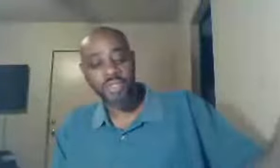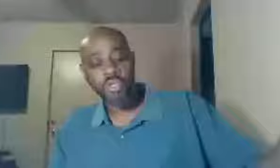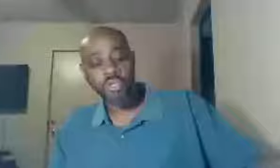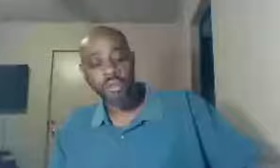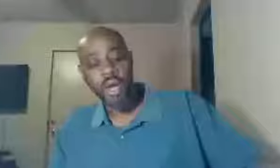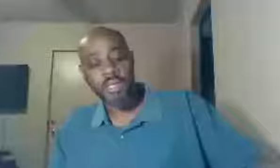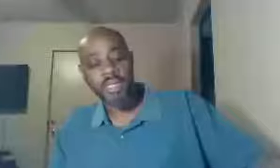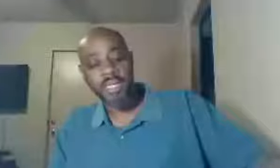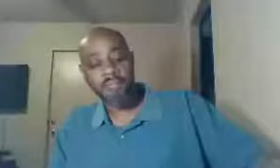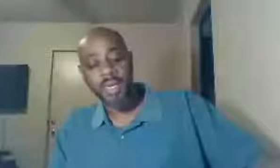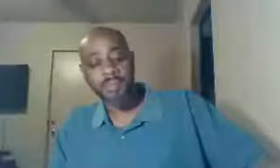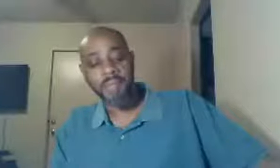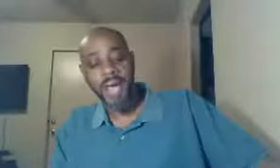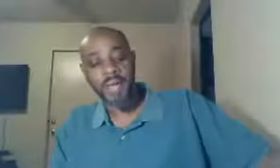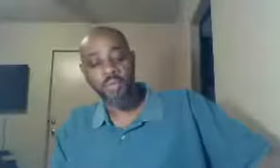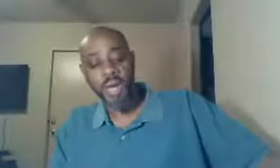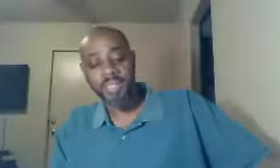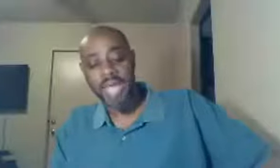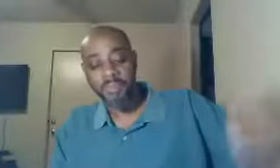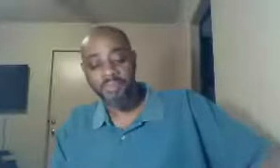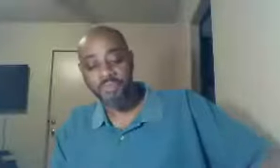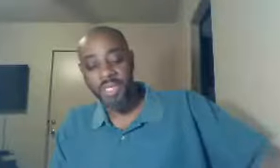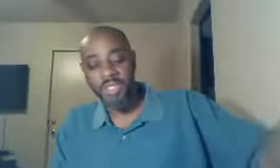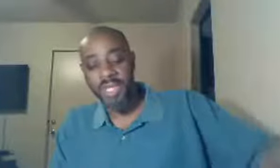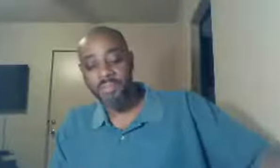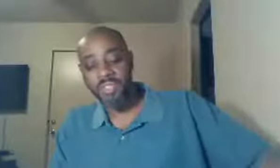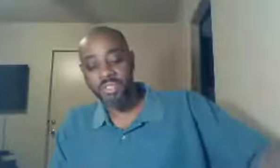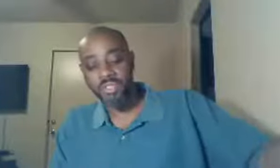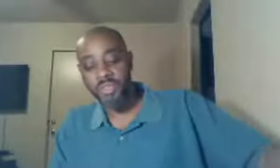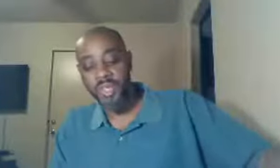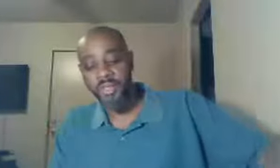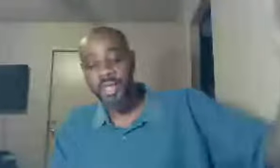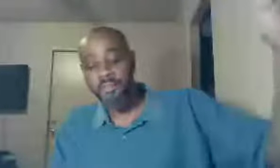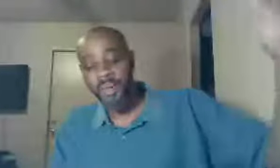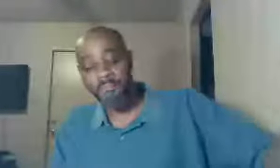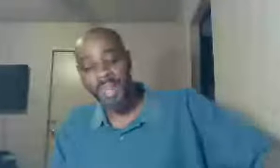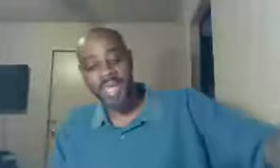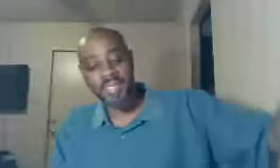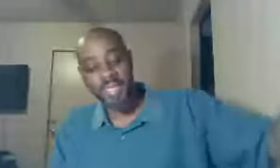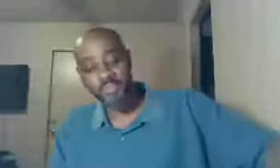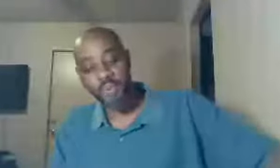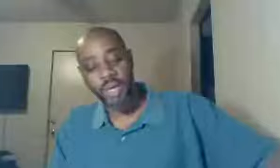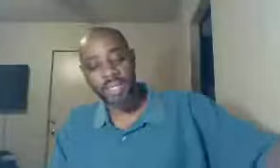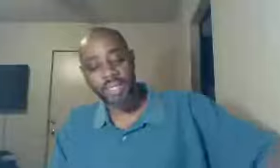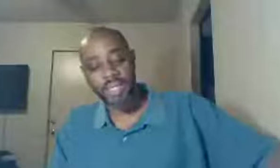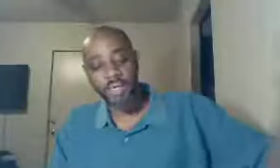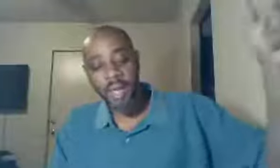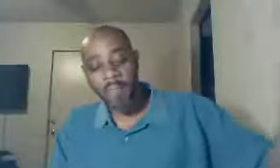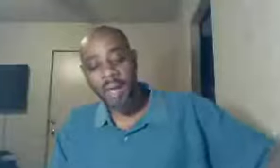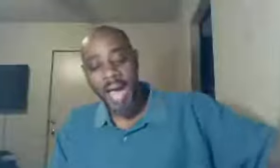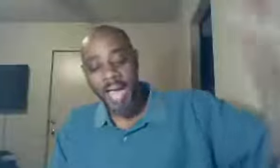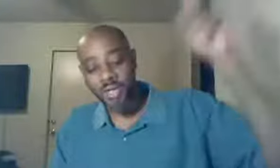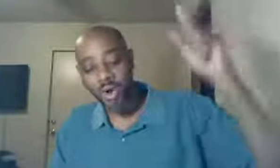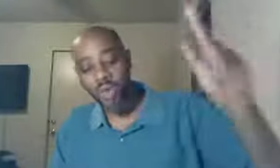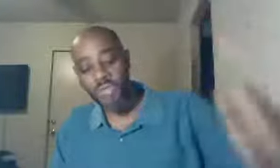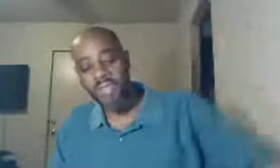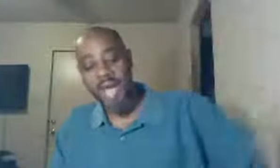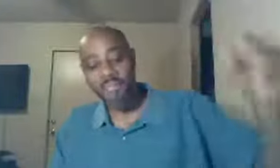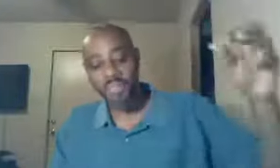to what he meant, by one type of speech, in opposition to another, but makes his point clear, my goal was not to do